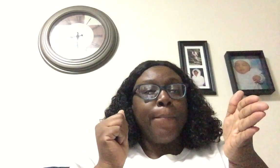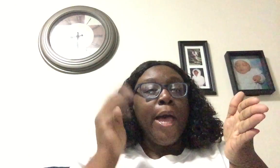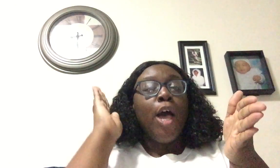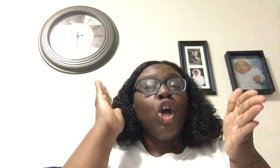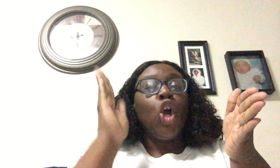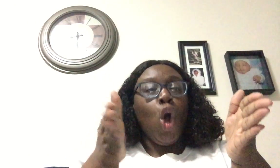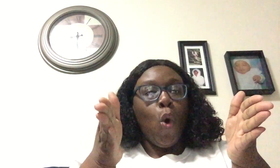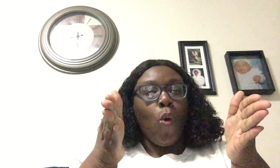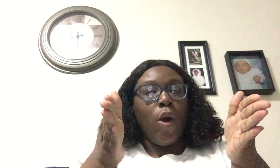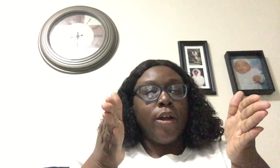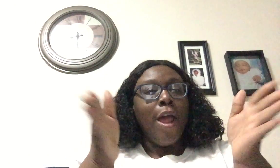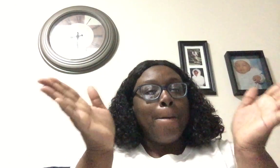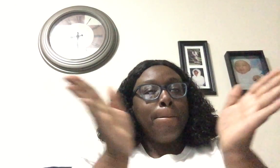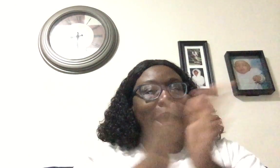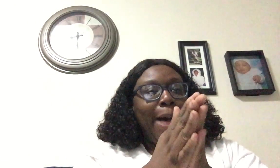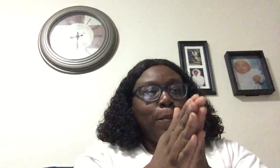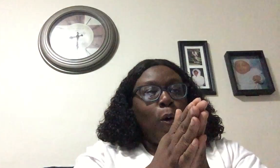Pop, corn, popcorn.